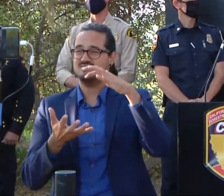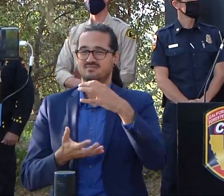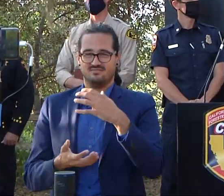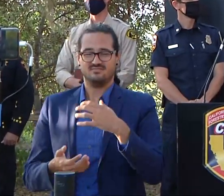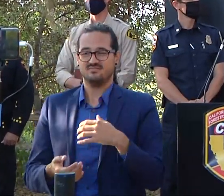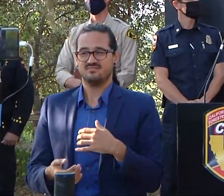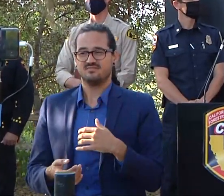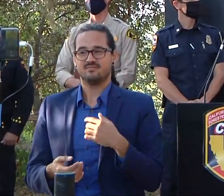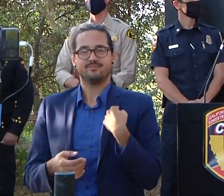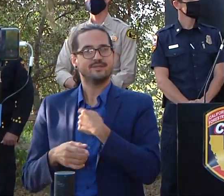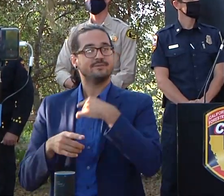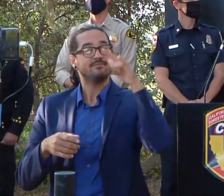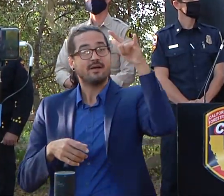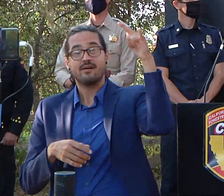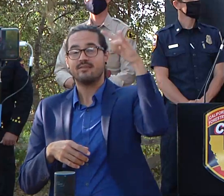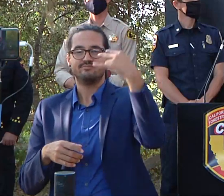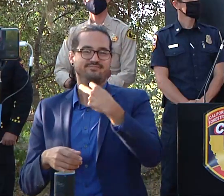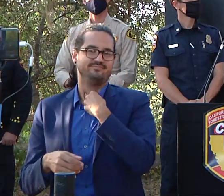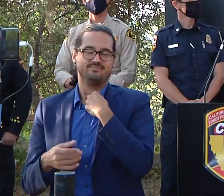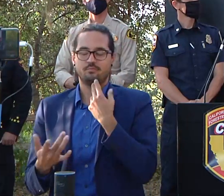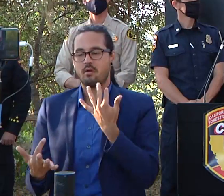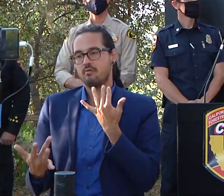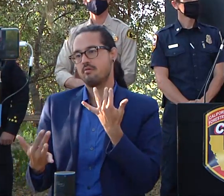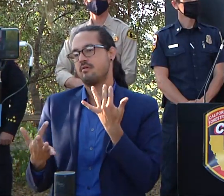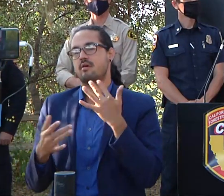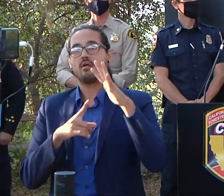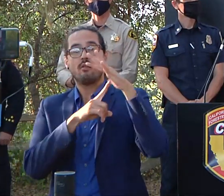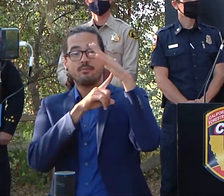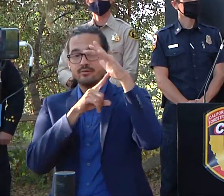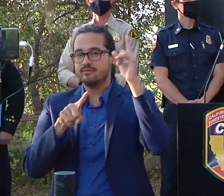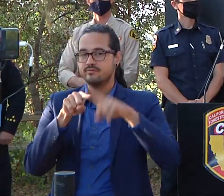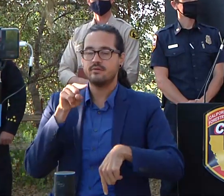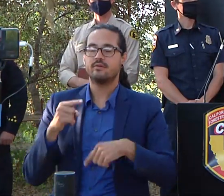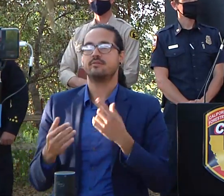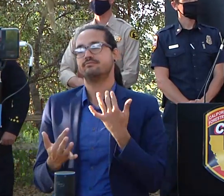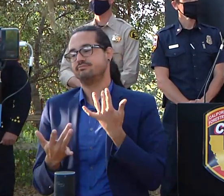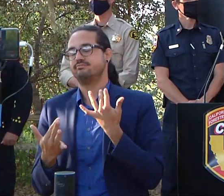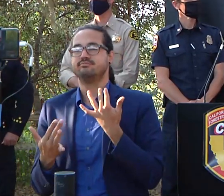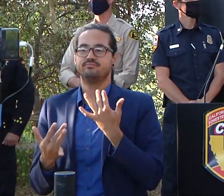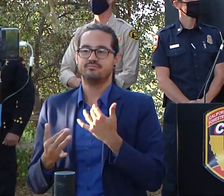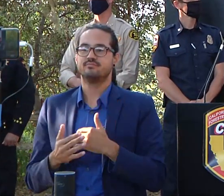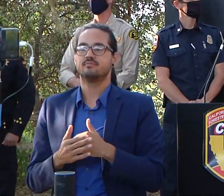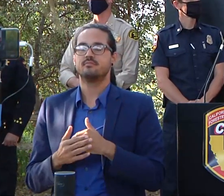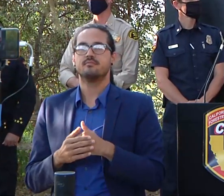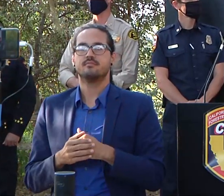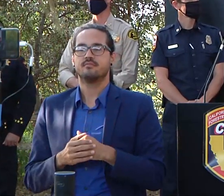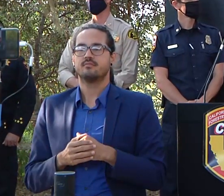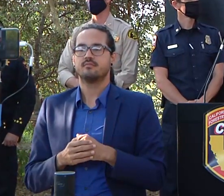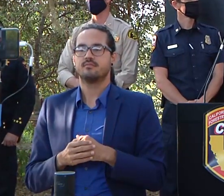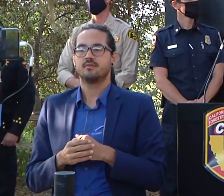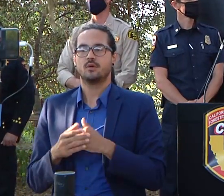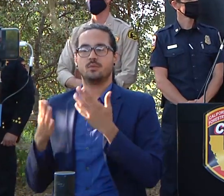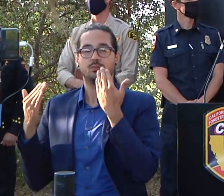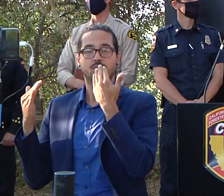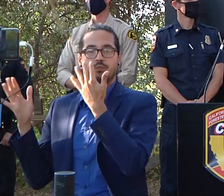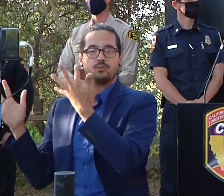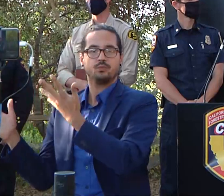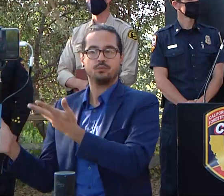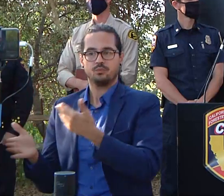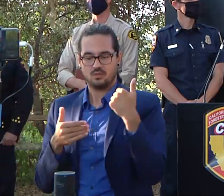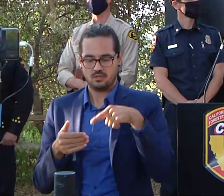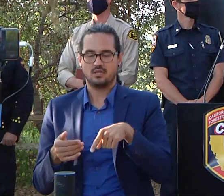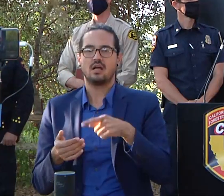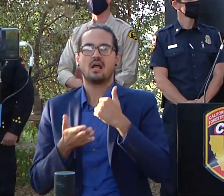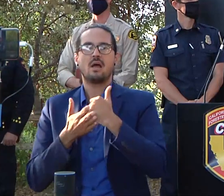flying our aircraft but it also in turn gave us a lot of help on the ground uh bringing some of the uh the